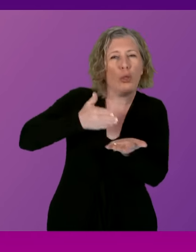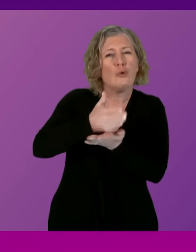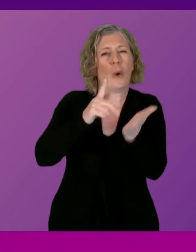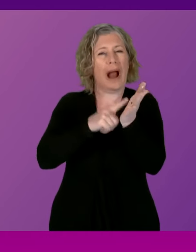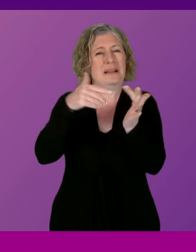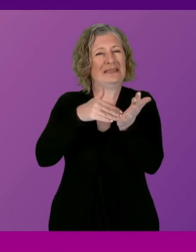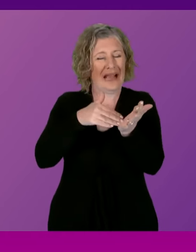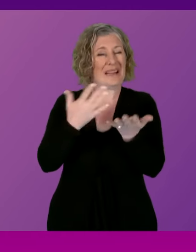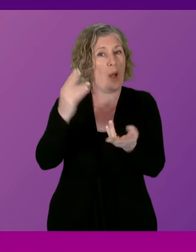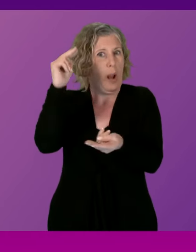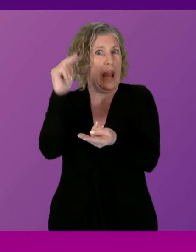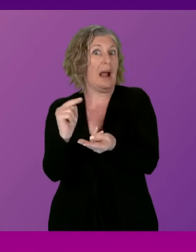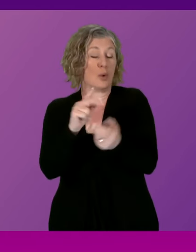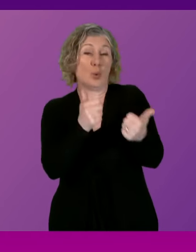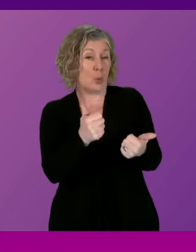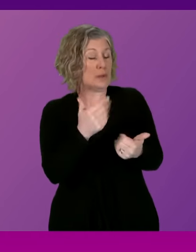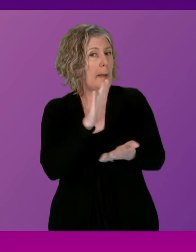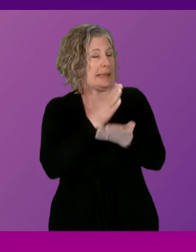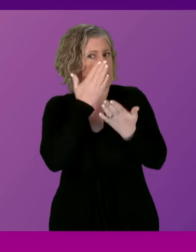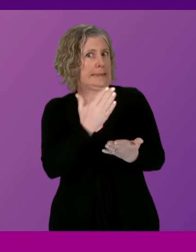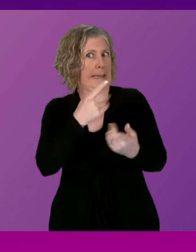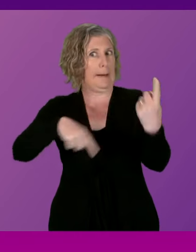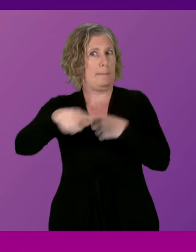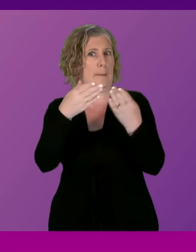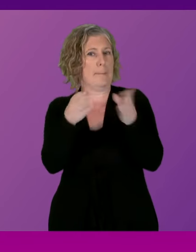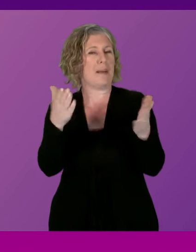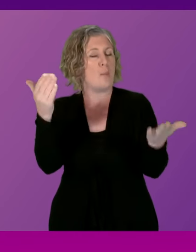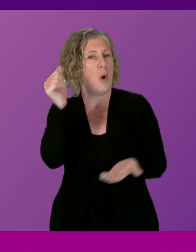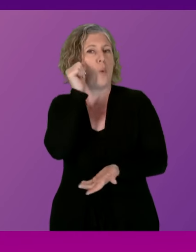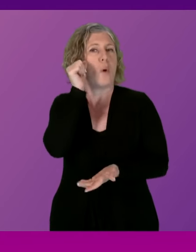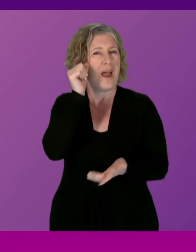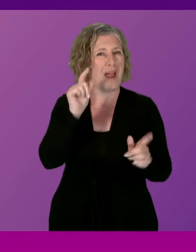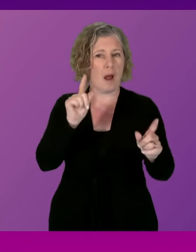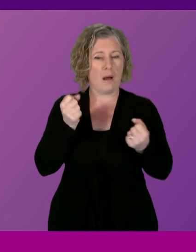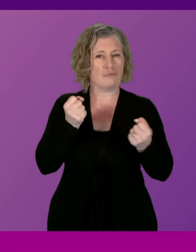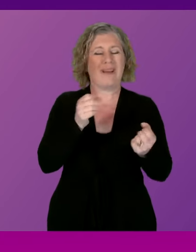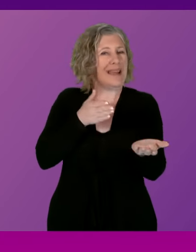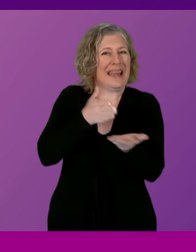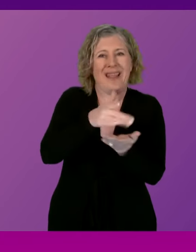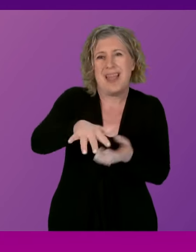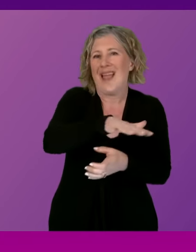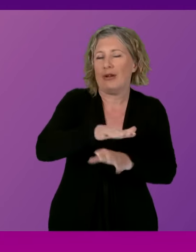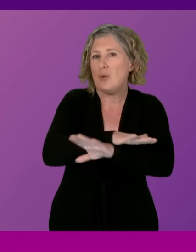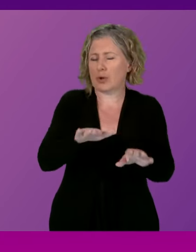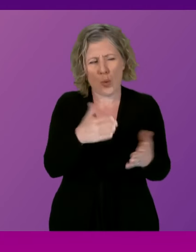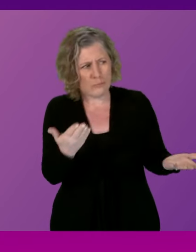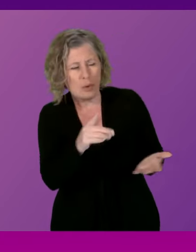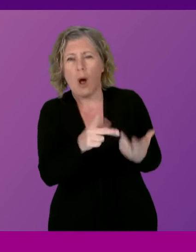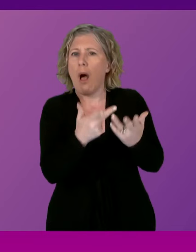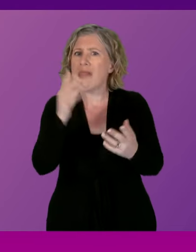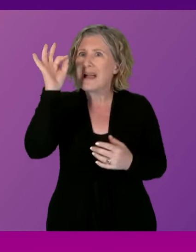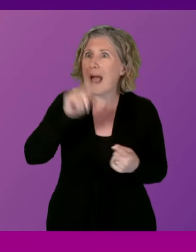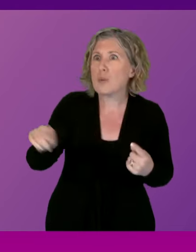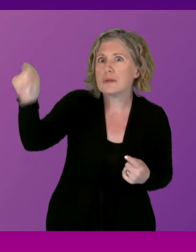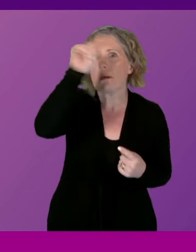awareness is growing. Can I ask the First Minister what interactions are taking place between the Scottish Government and other councils across Scotland who are looking to